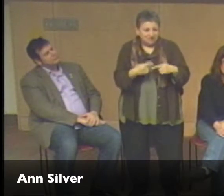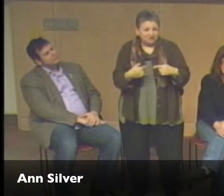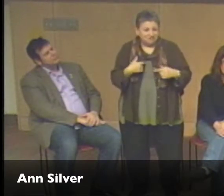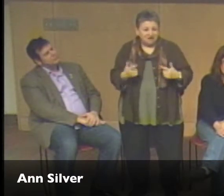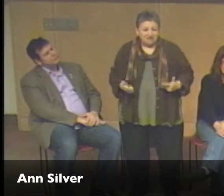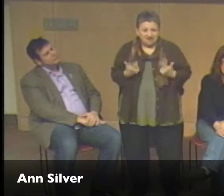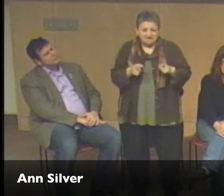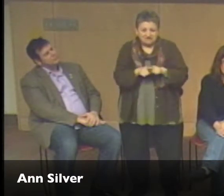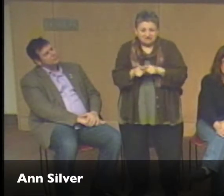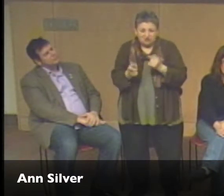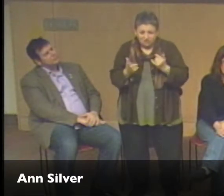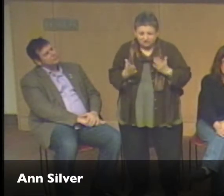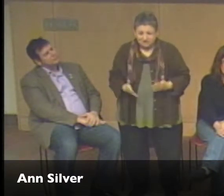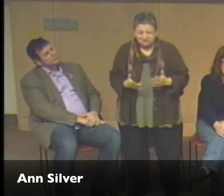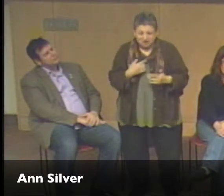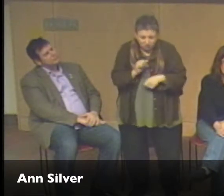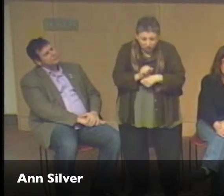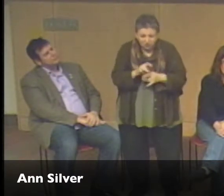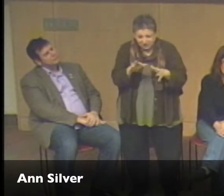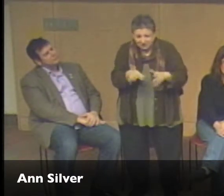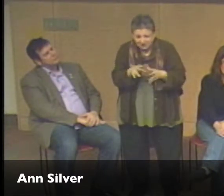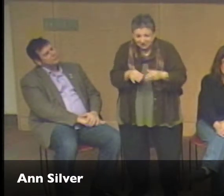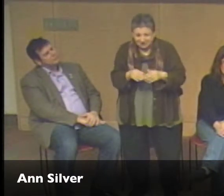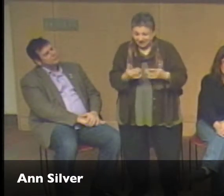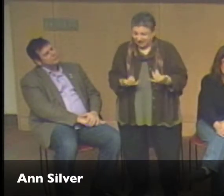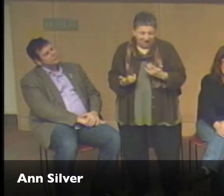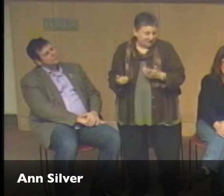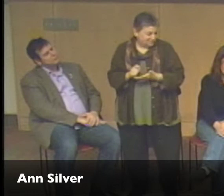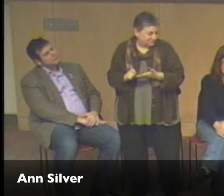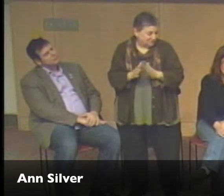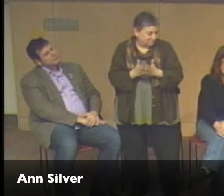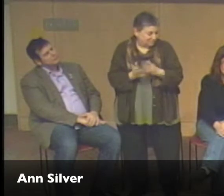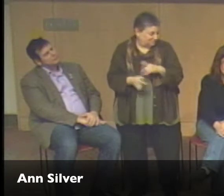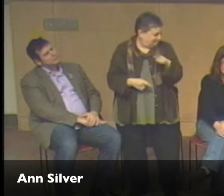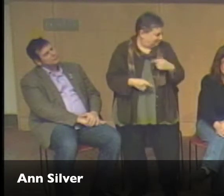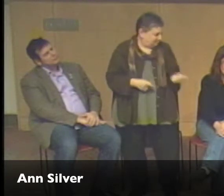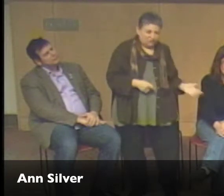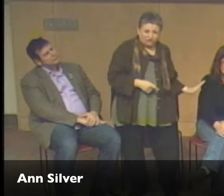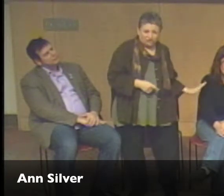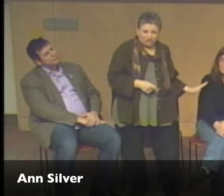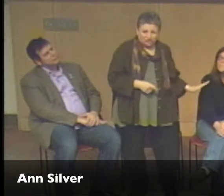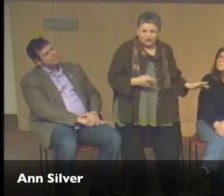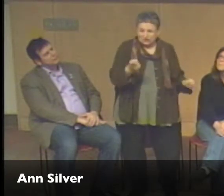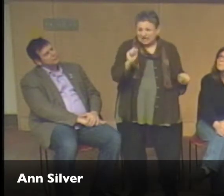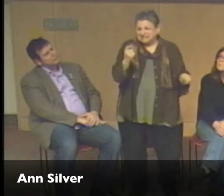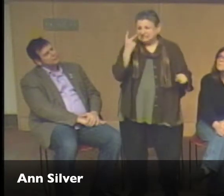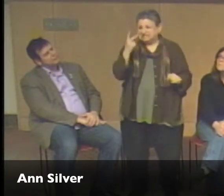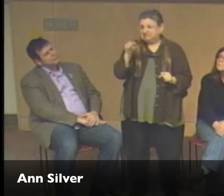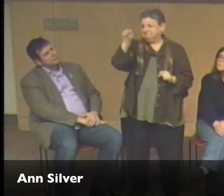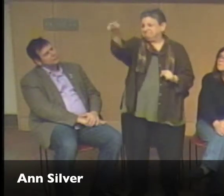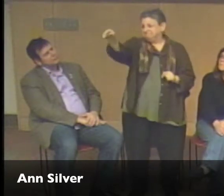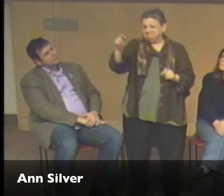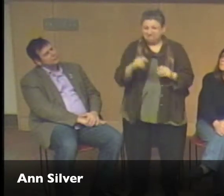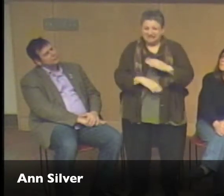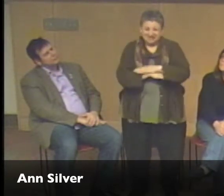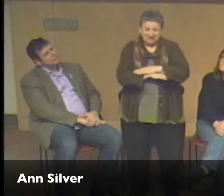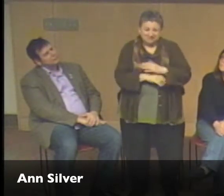And he wrote a book about life as a Deaf artist and the work and the things that we create. And he just finished a book also about Nancy Vork, which you'll find